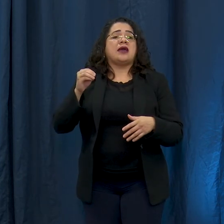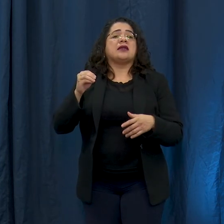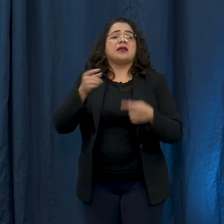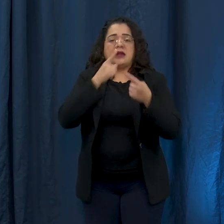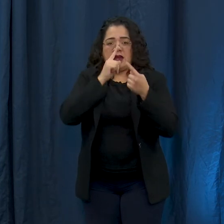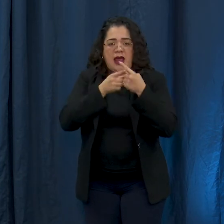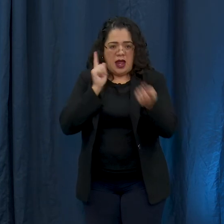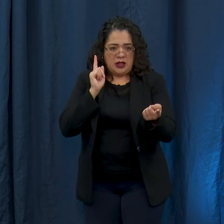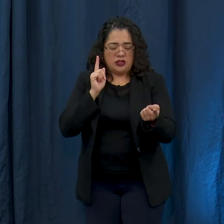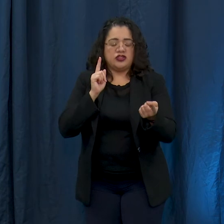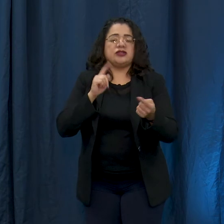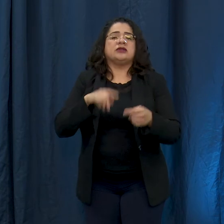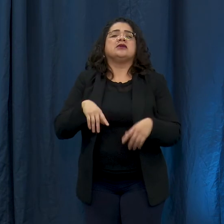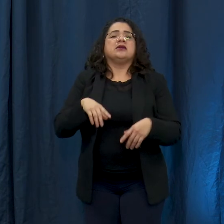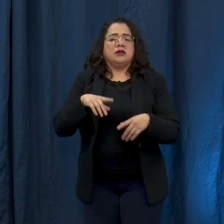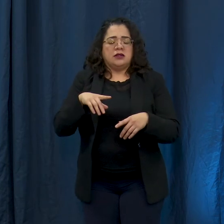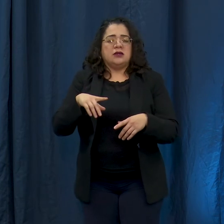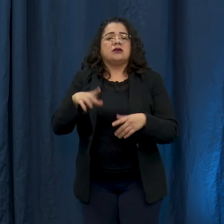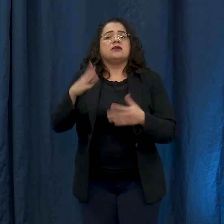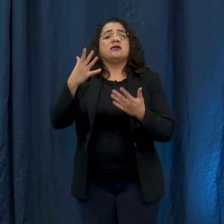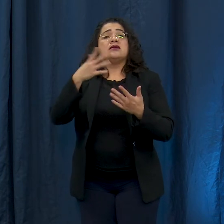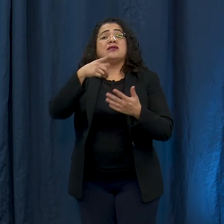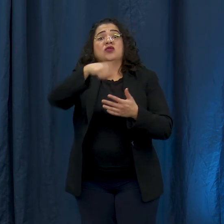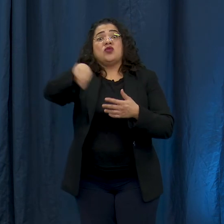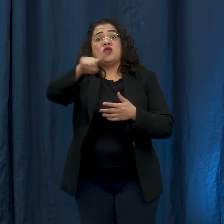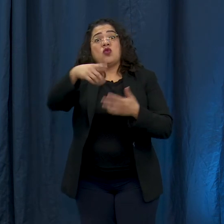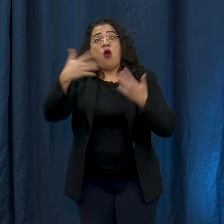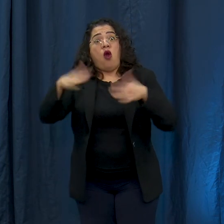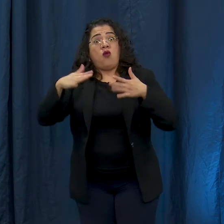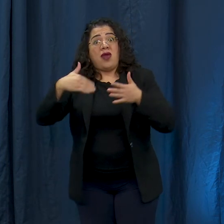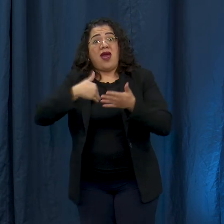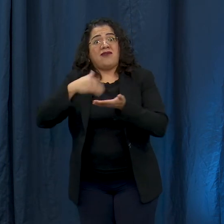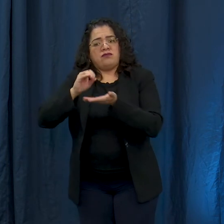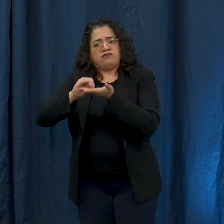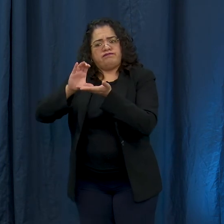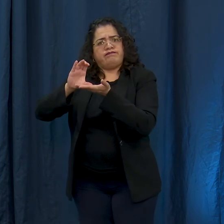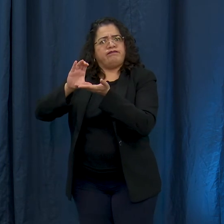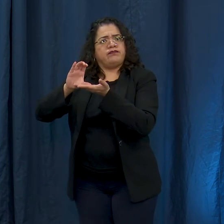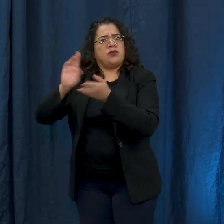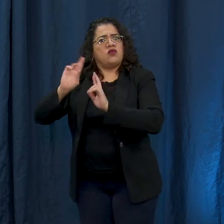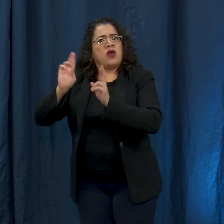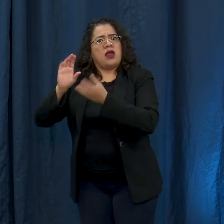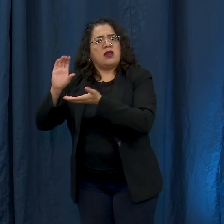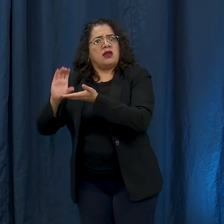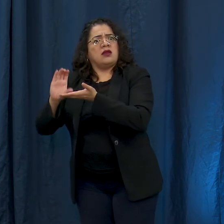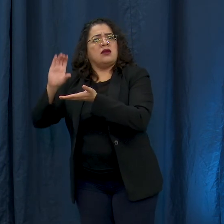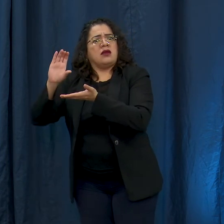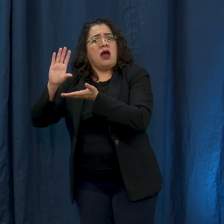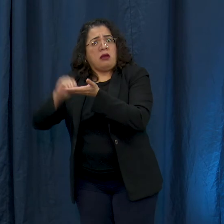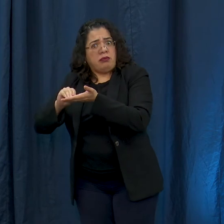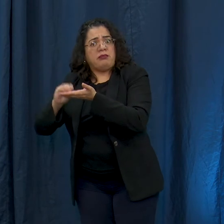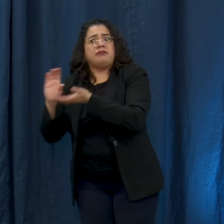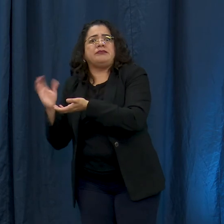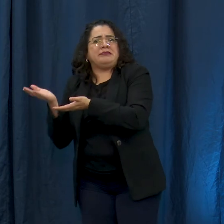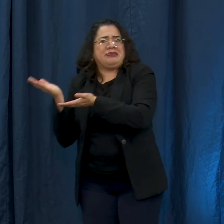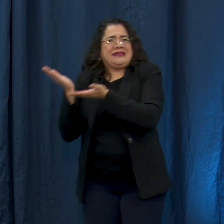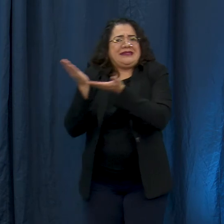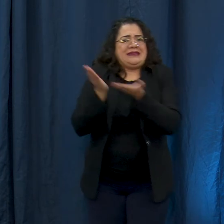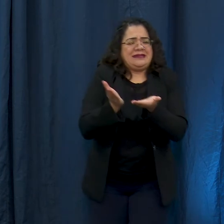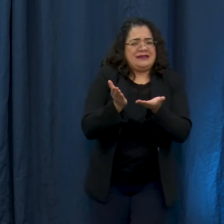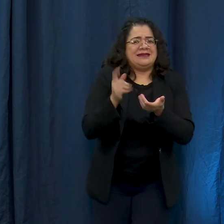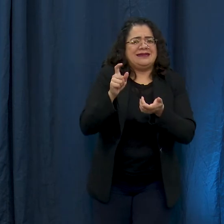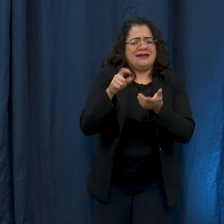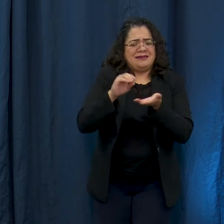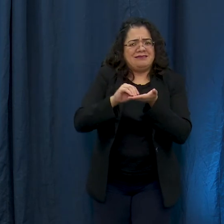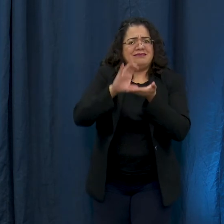renewals are urged to bring a list of their current medications or they can just bring their their pill bottles and if they